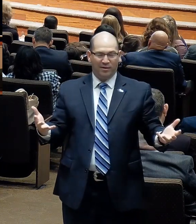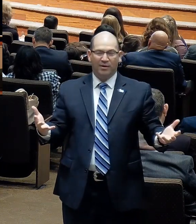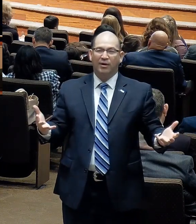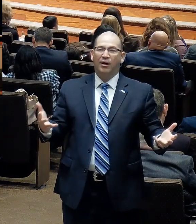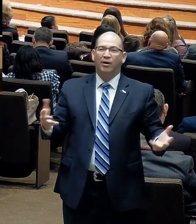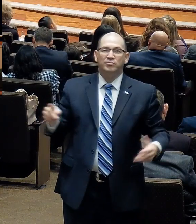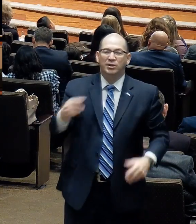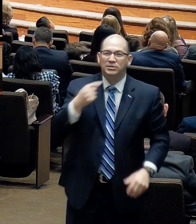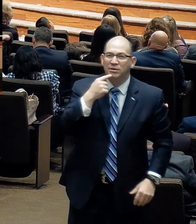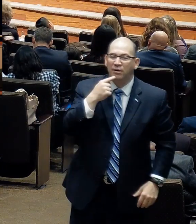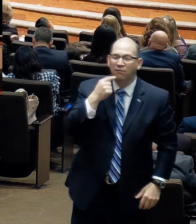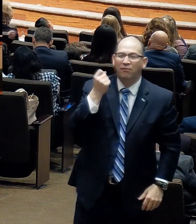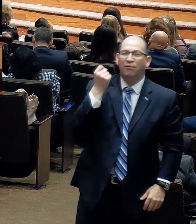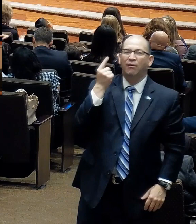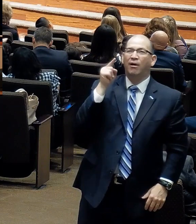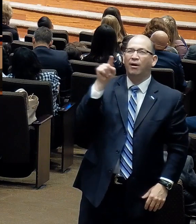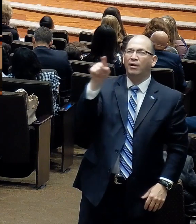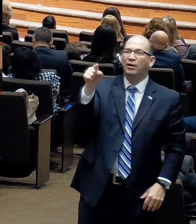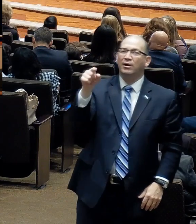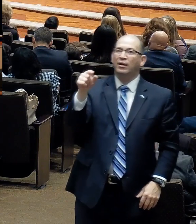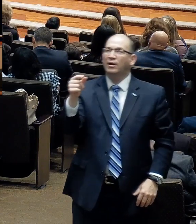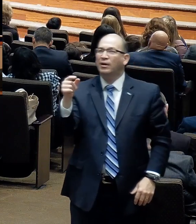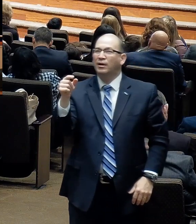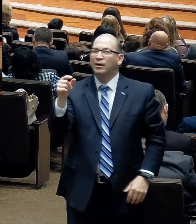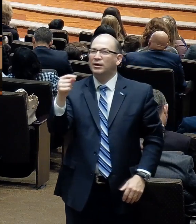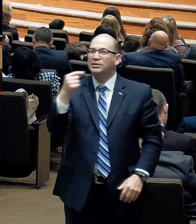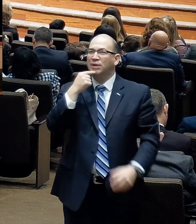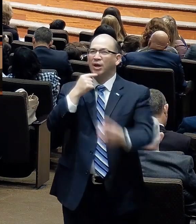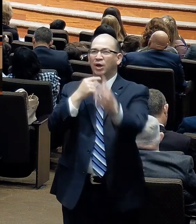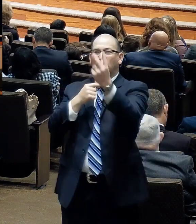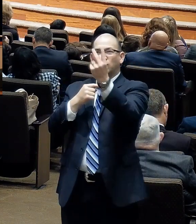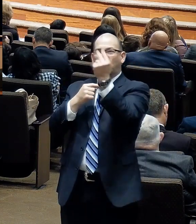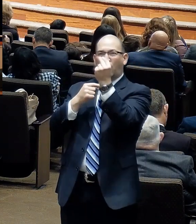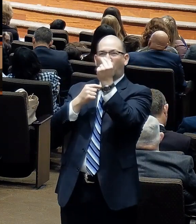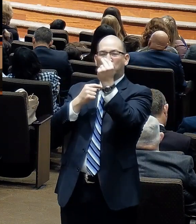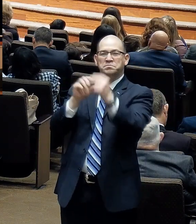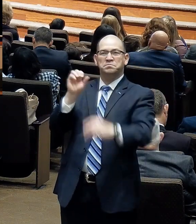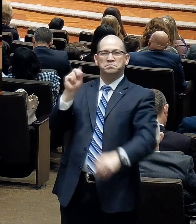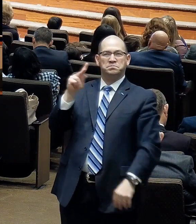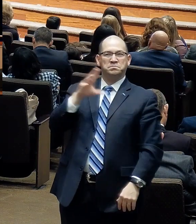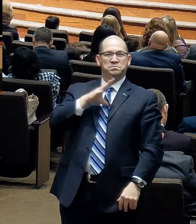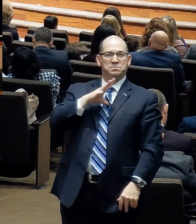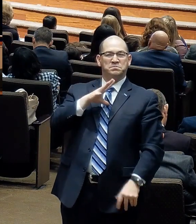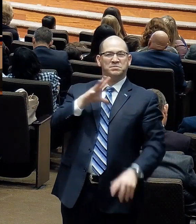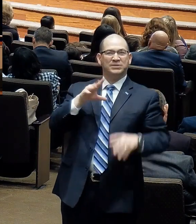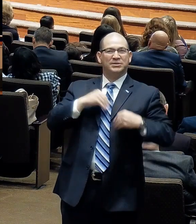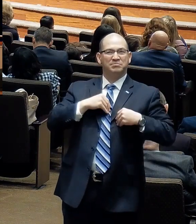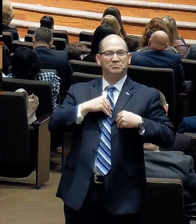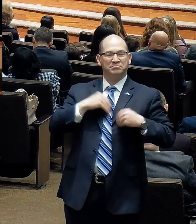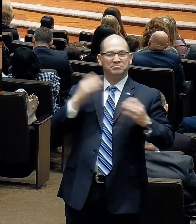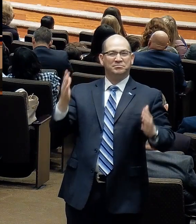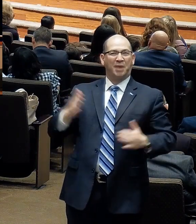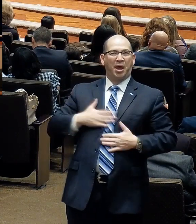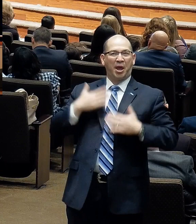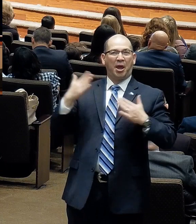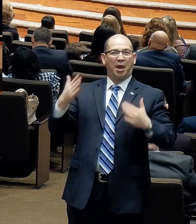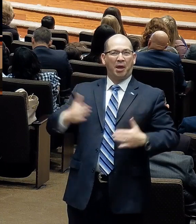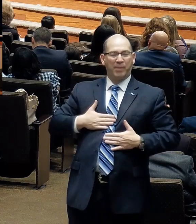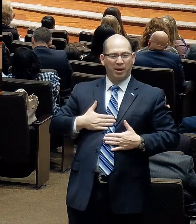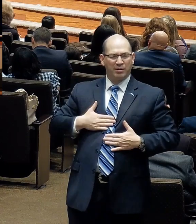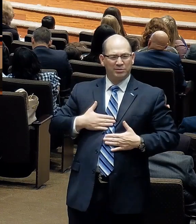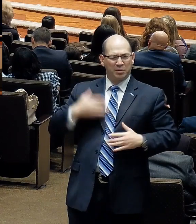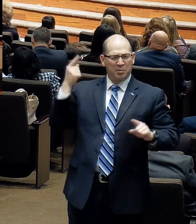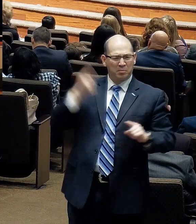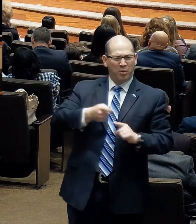God doesn't answer, I say, I'm glad that God sent me to this. Why do I believe? And what do I believe? Jesus, this passage teaches us.